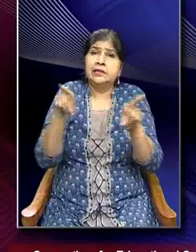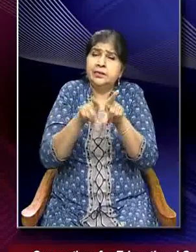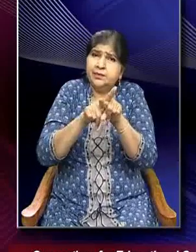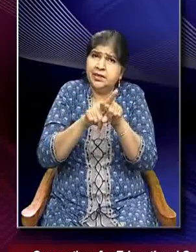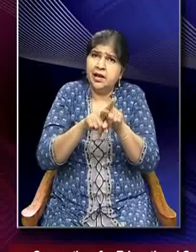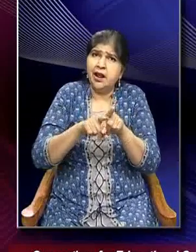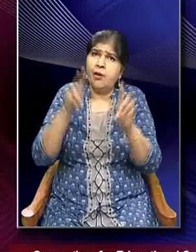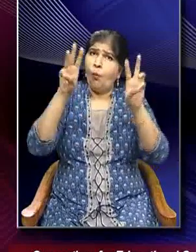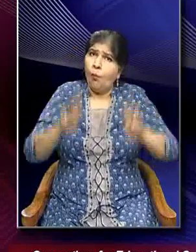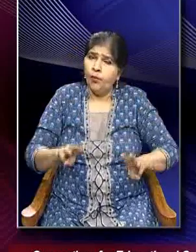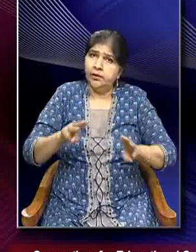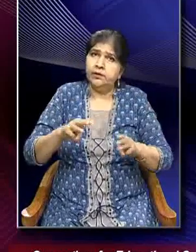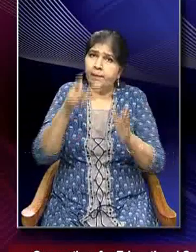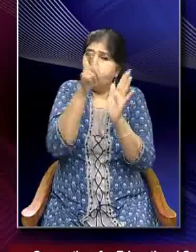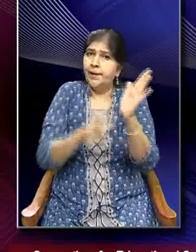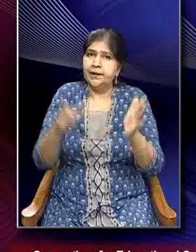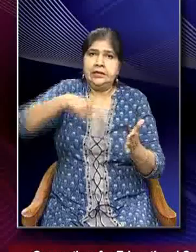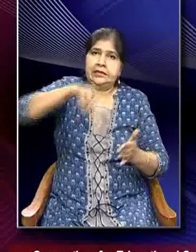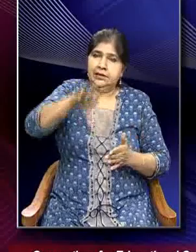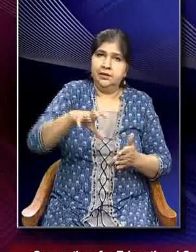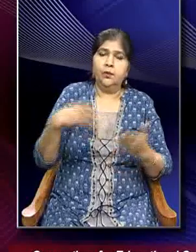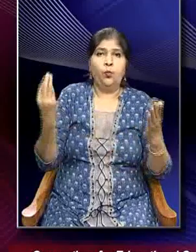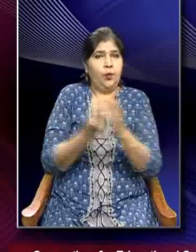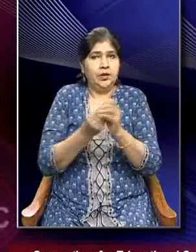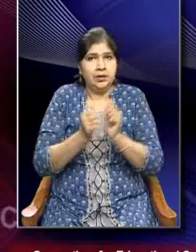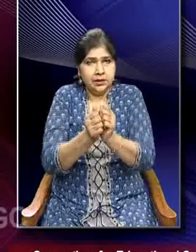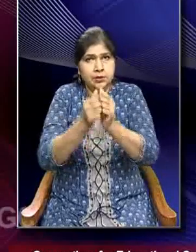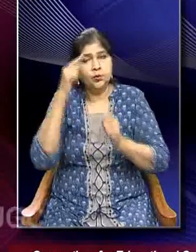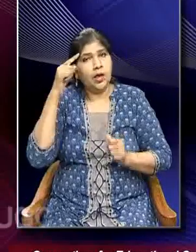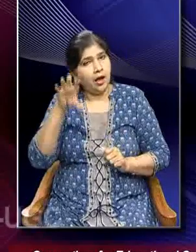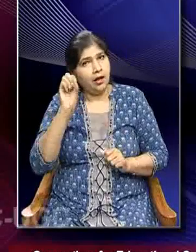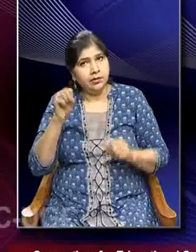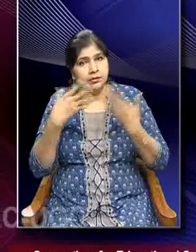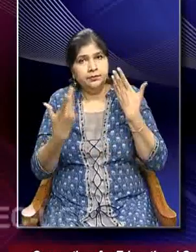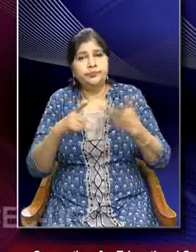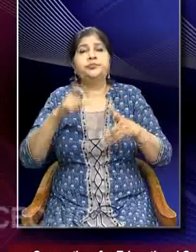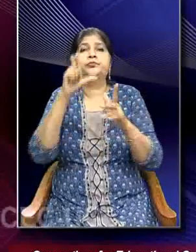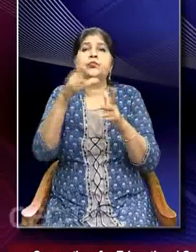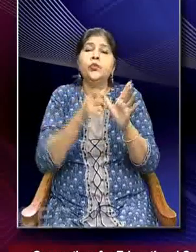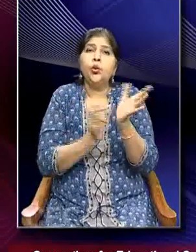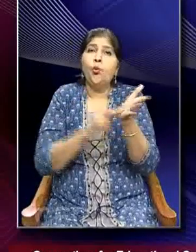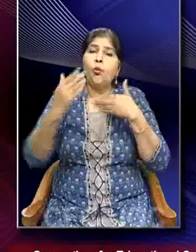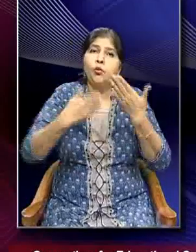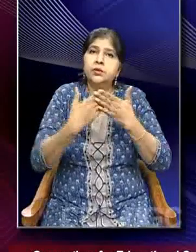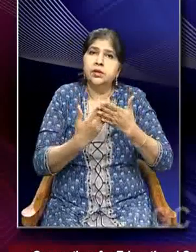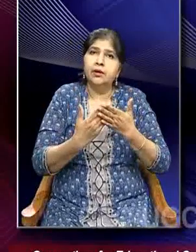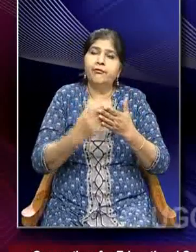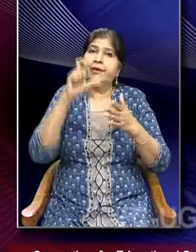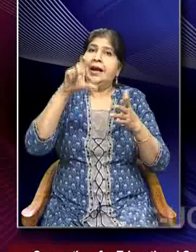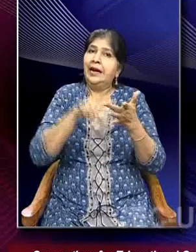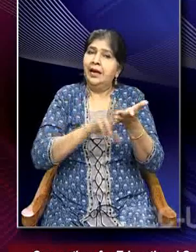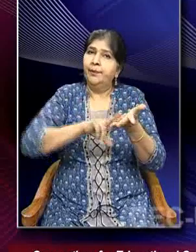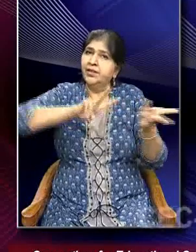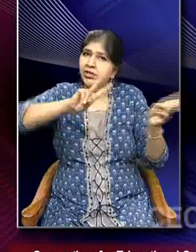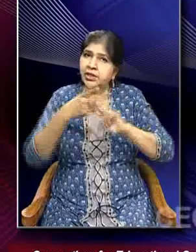in a place. With this, we understand causes of climate change.